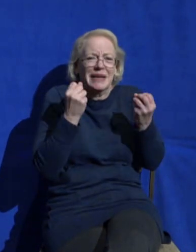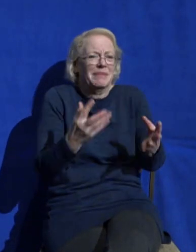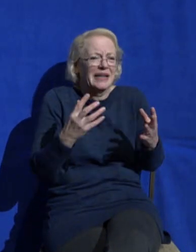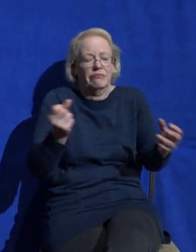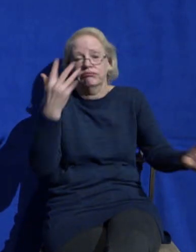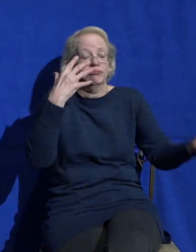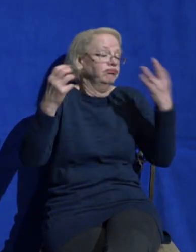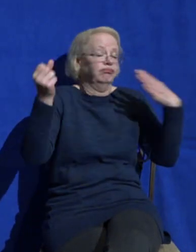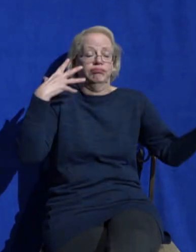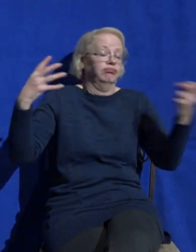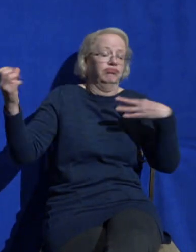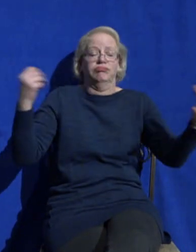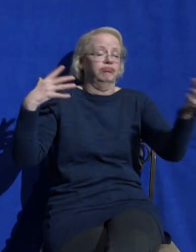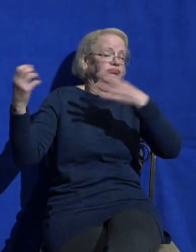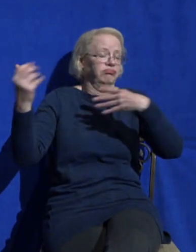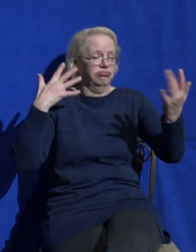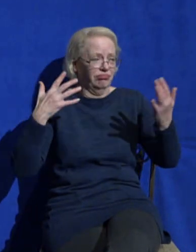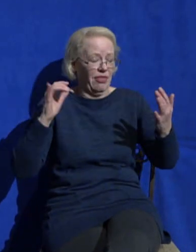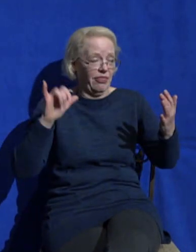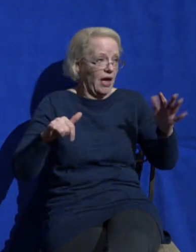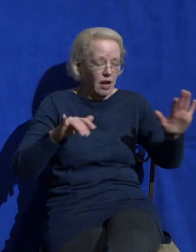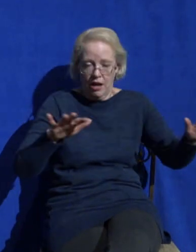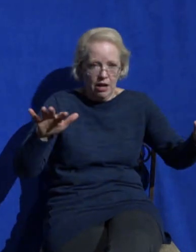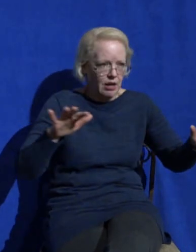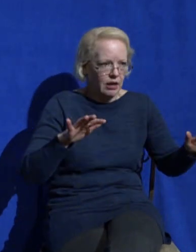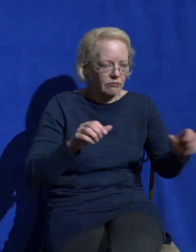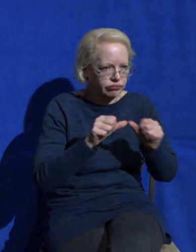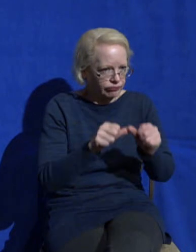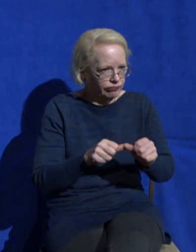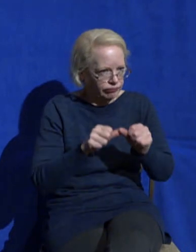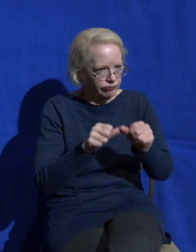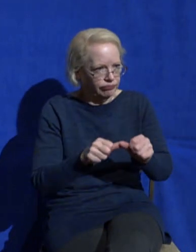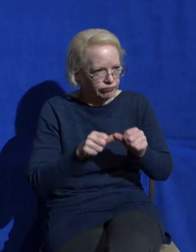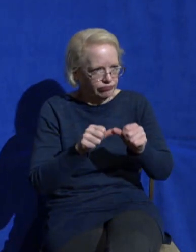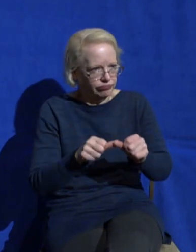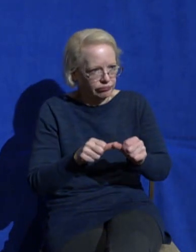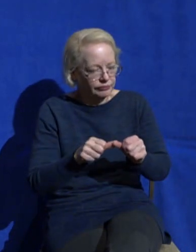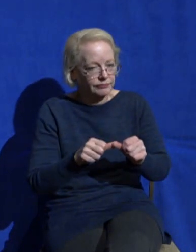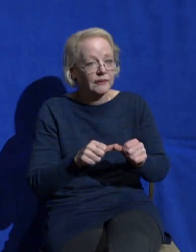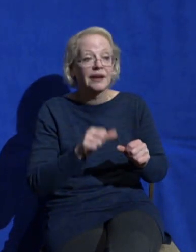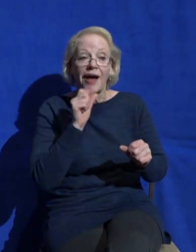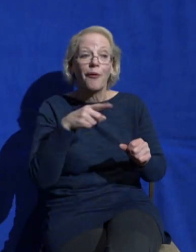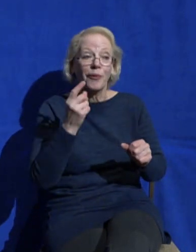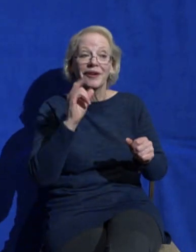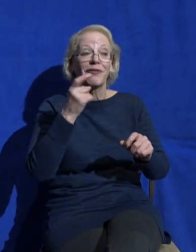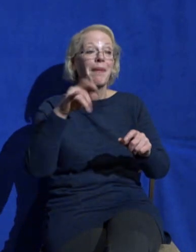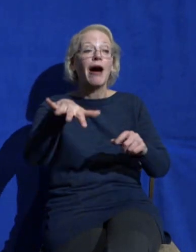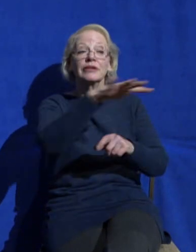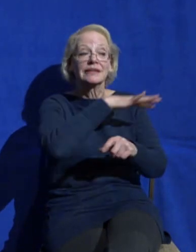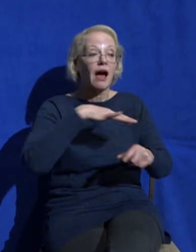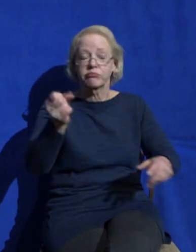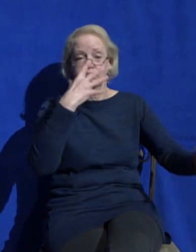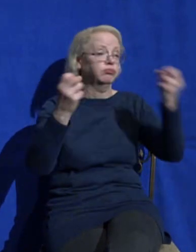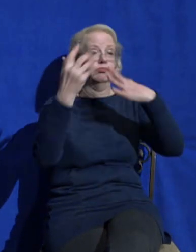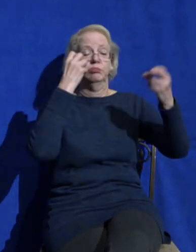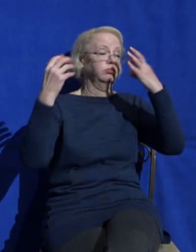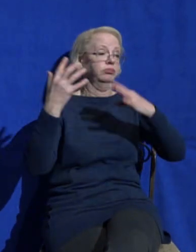but also the voices that are constantly rising up inside of us like voices from the past